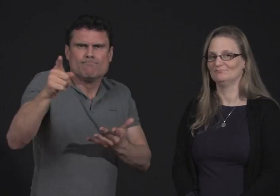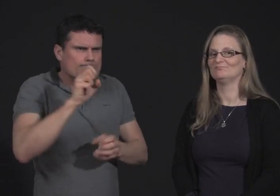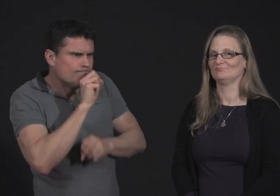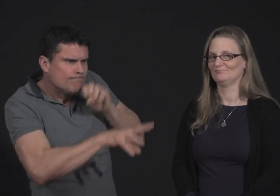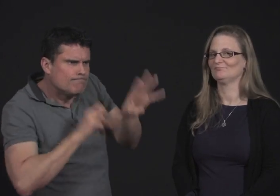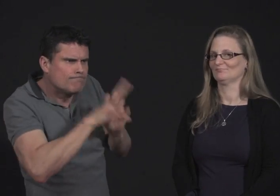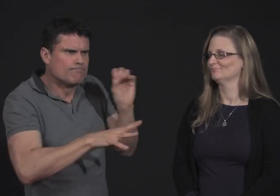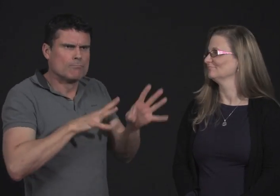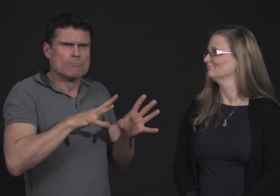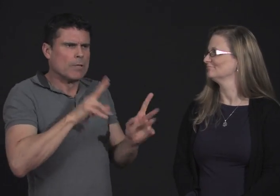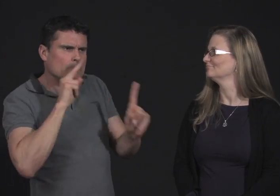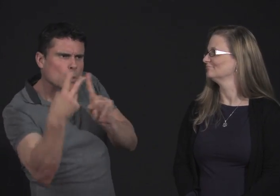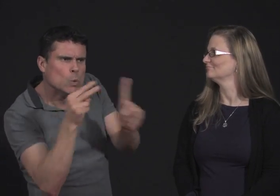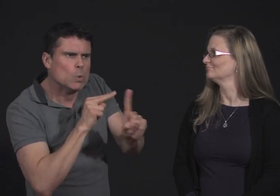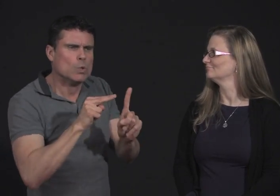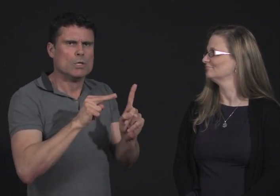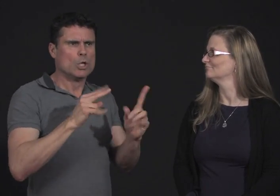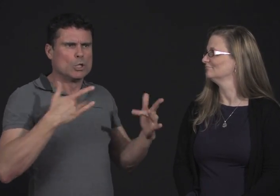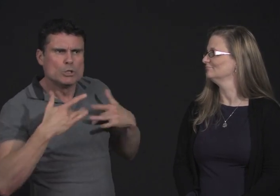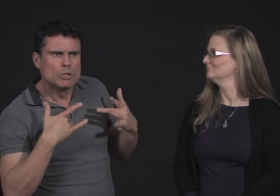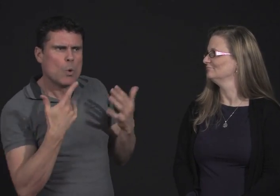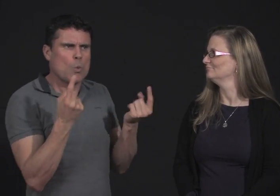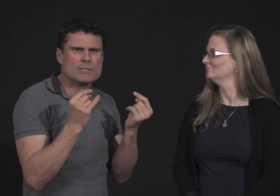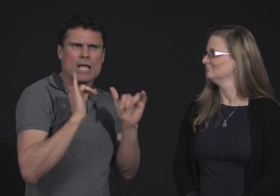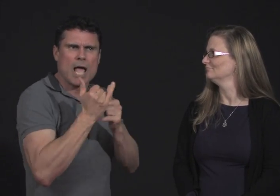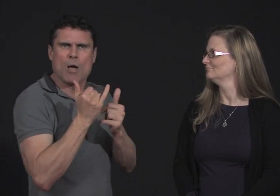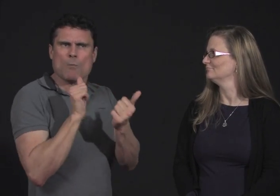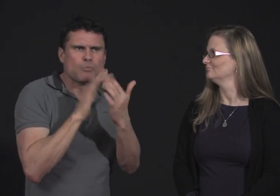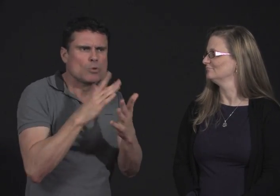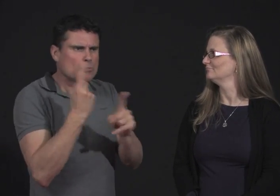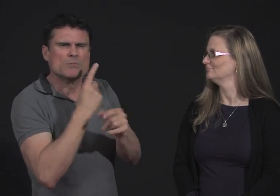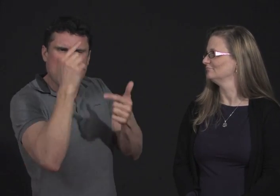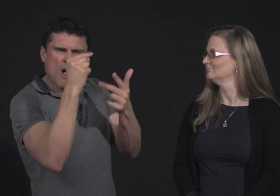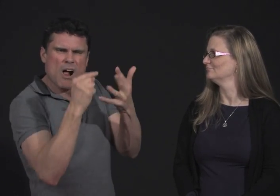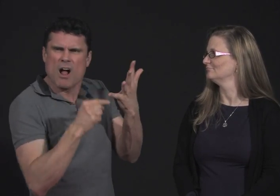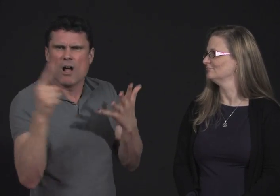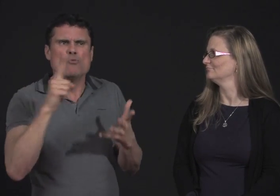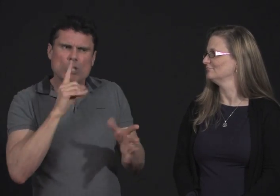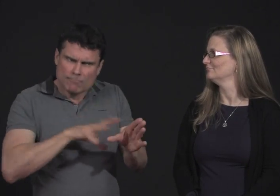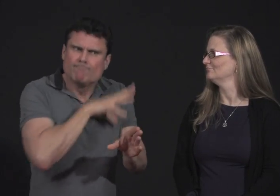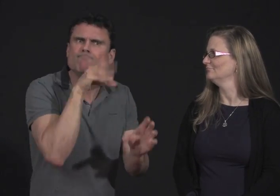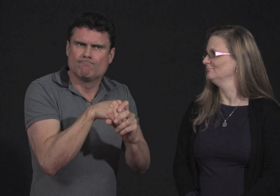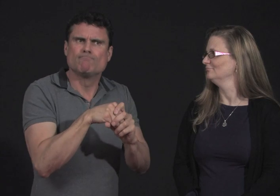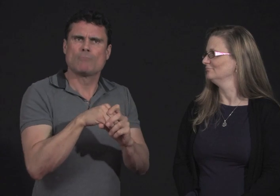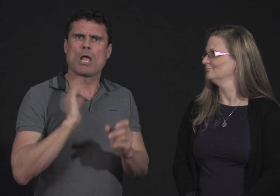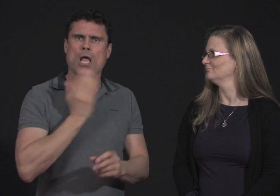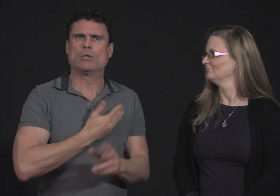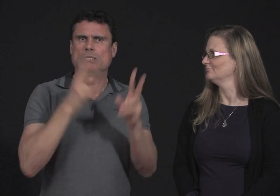to give each other feedbacks and provide perspective on what's going on. Also to find out the appropriate approaches and steps we need to be taking.